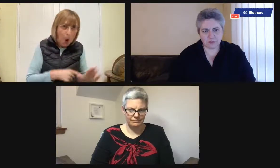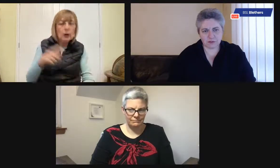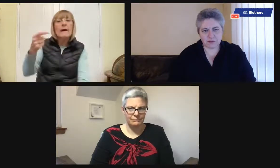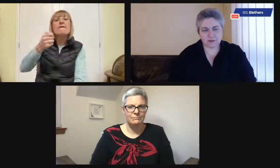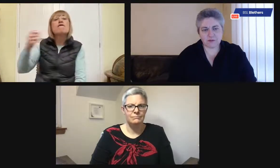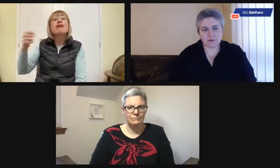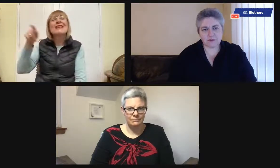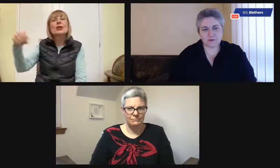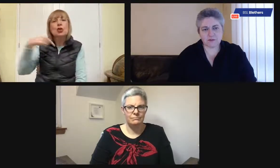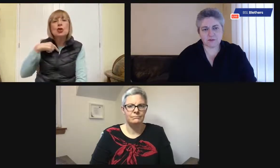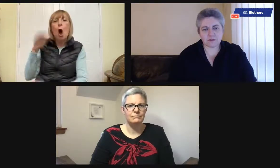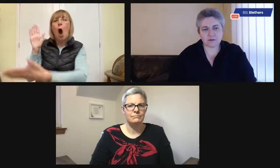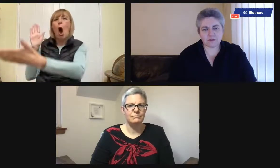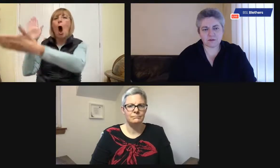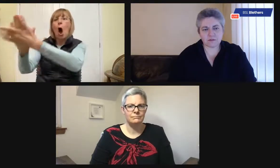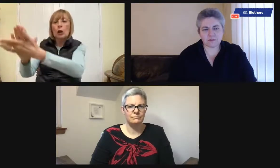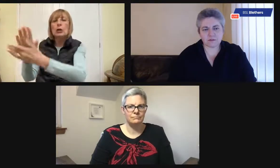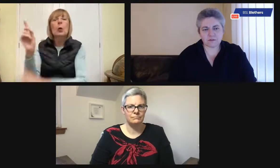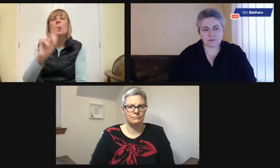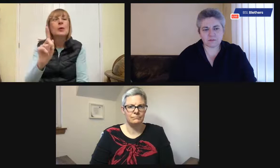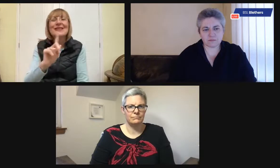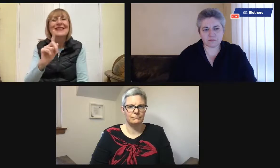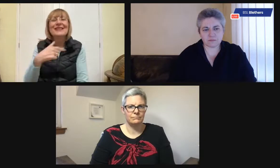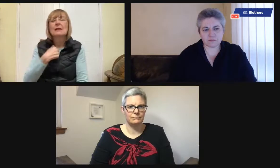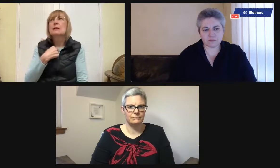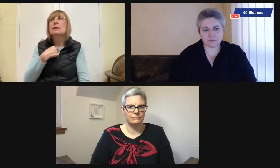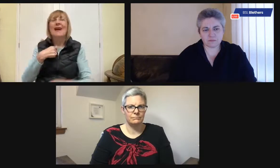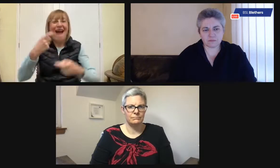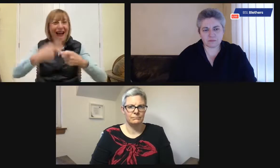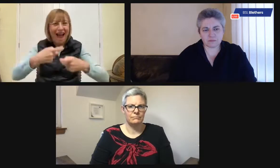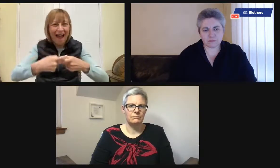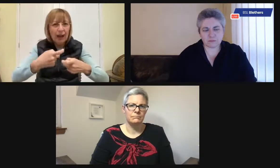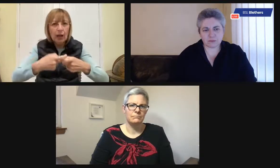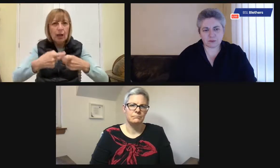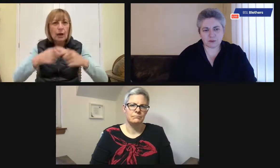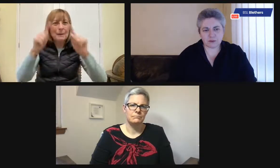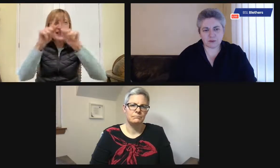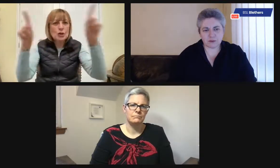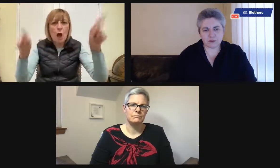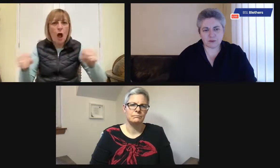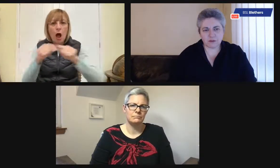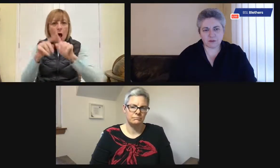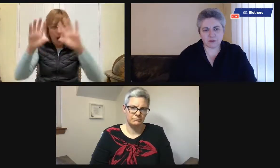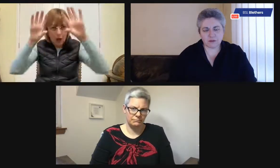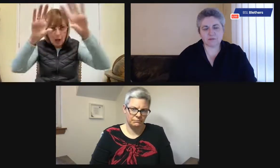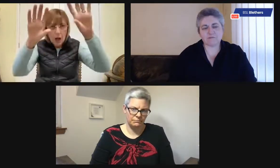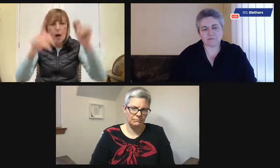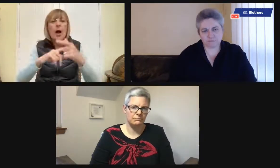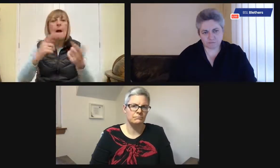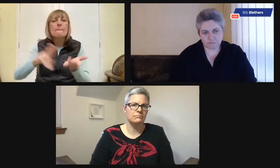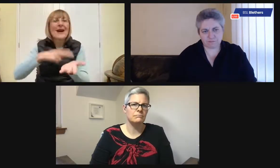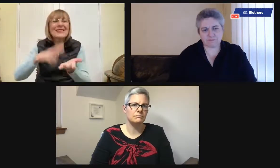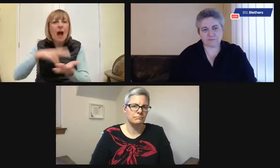But having things in your drawer and things in your fridge, I would put on the fridge pictures of sort of eggs,